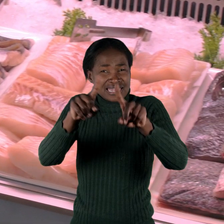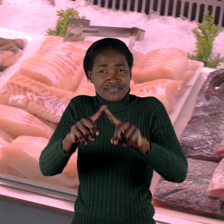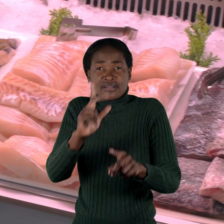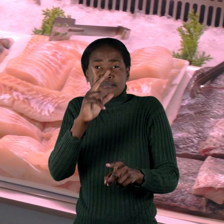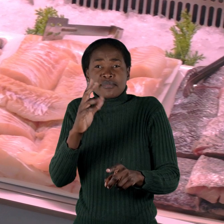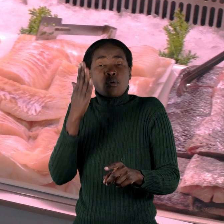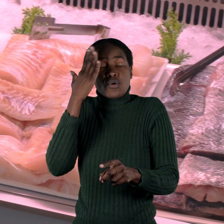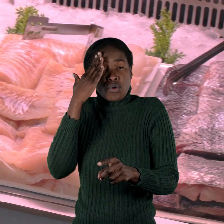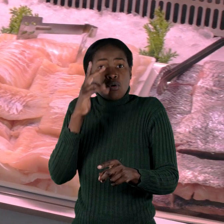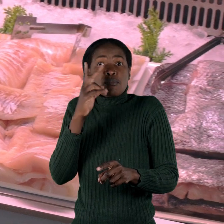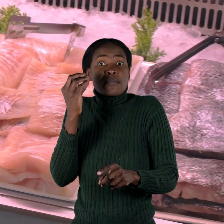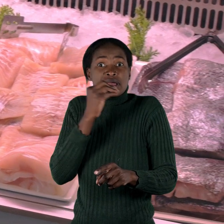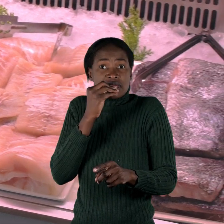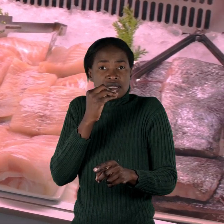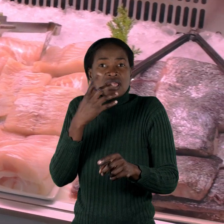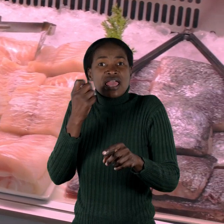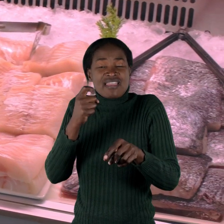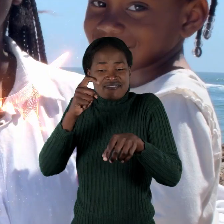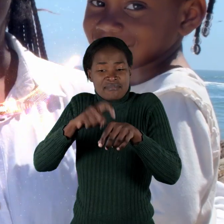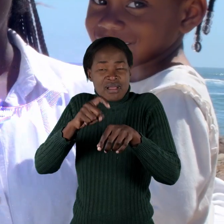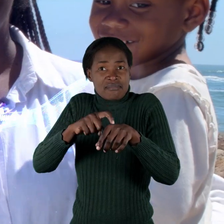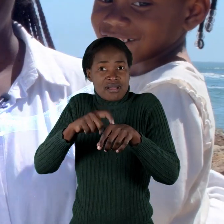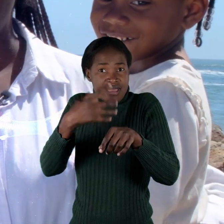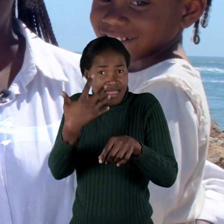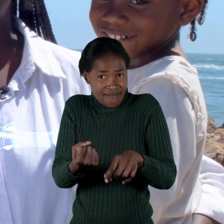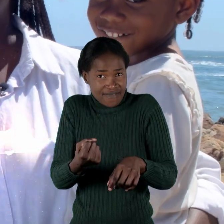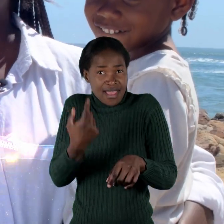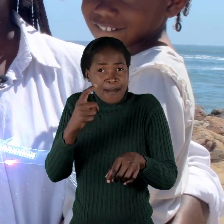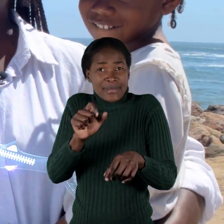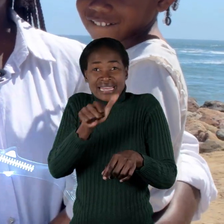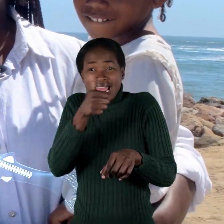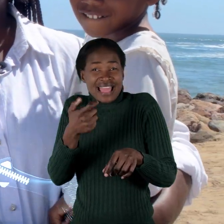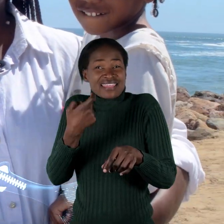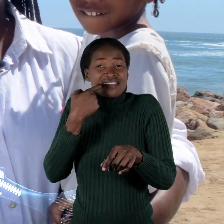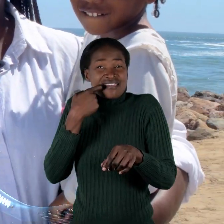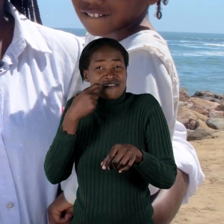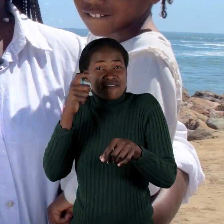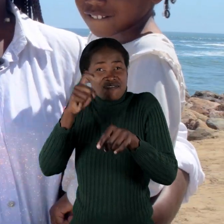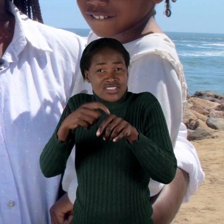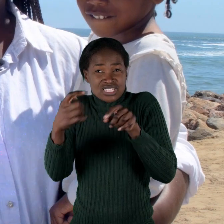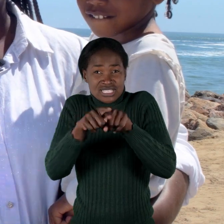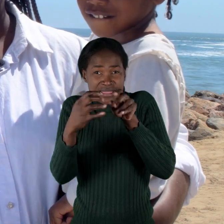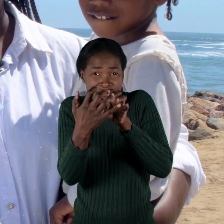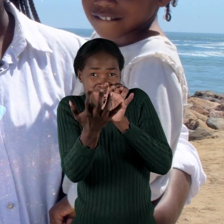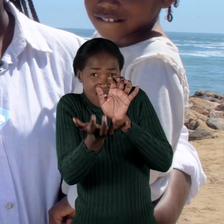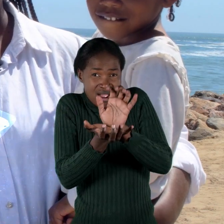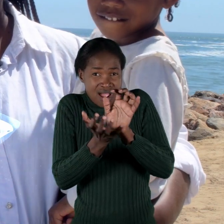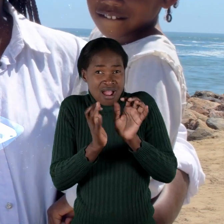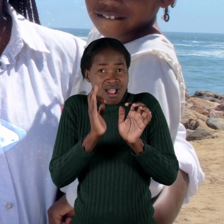and eat, have skeletons made of bone. But chondrichthians, or sharks and their relatives, have skeletons made of flexible